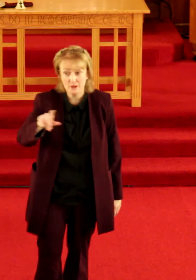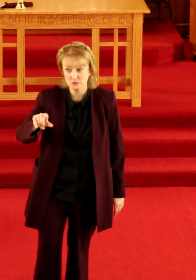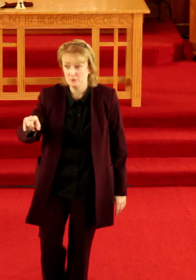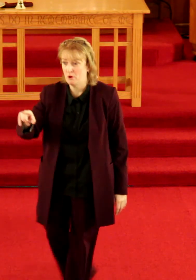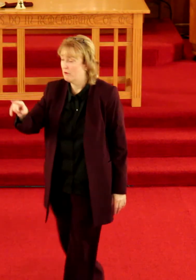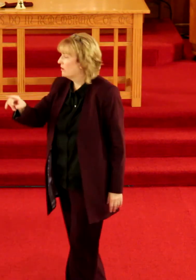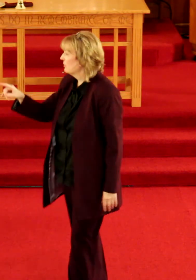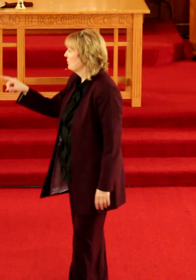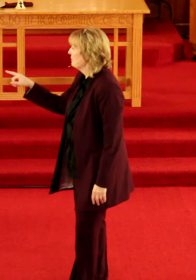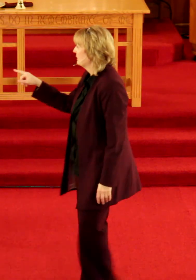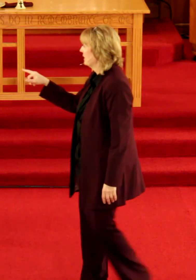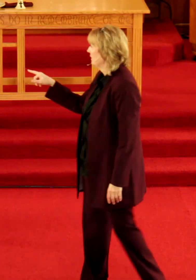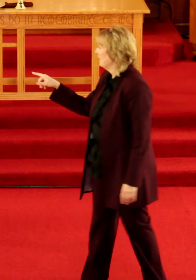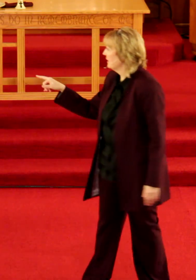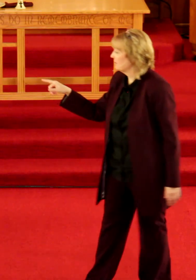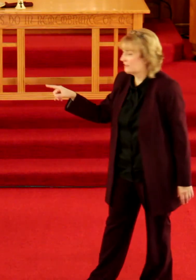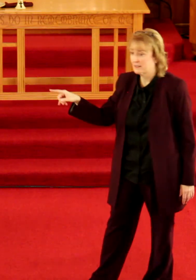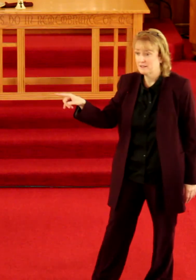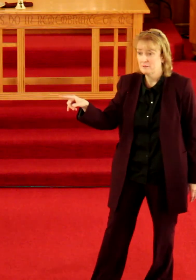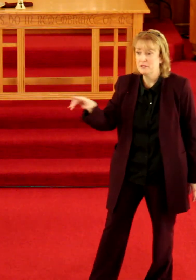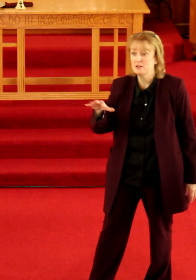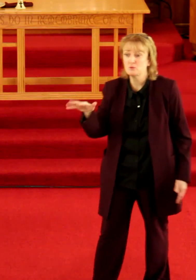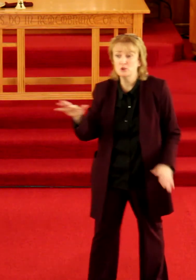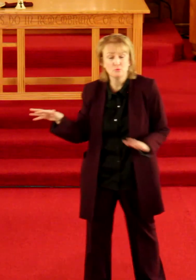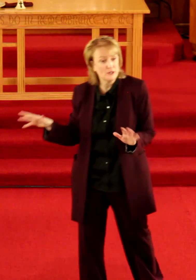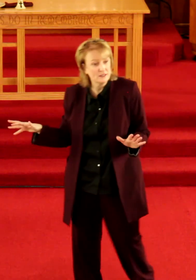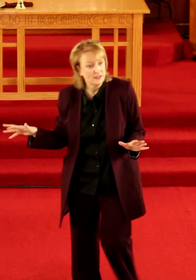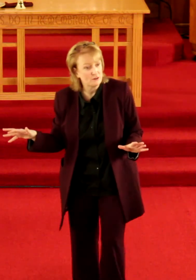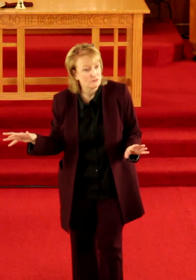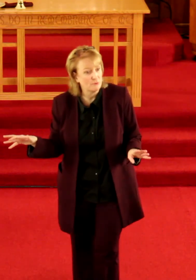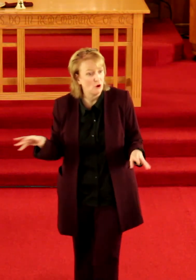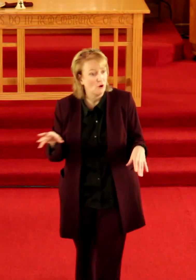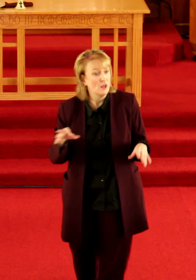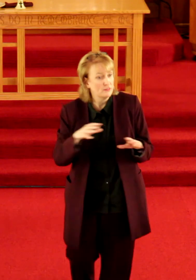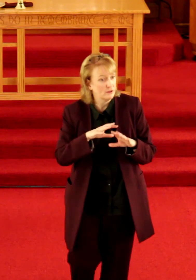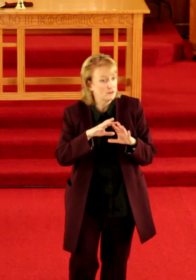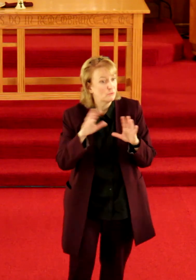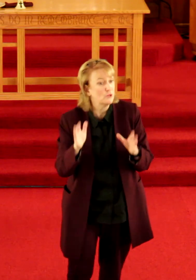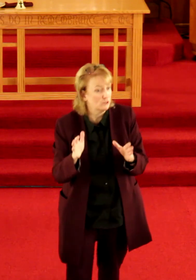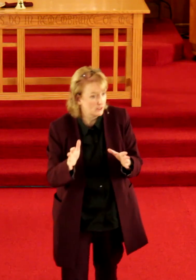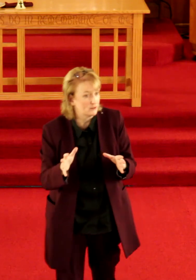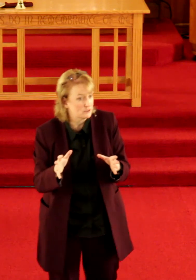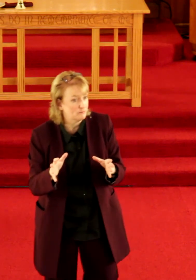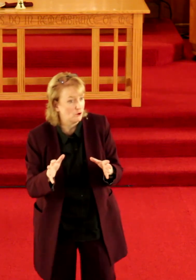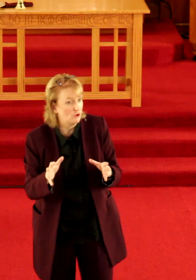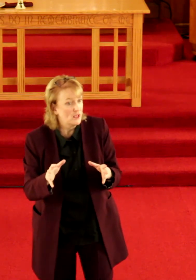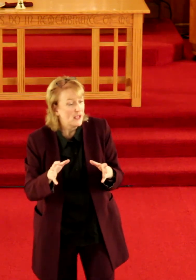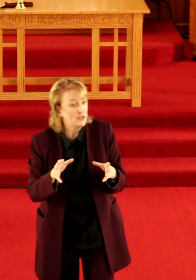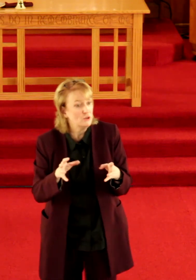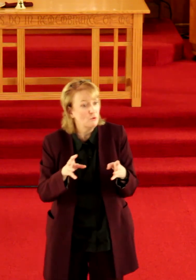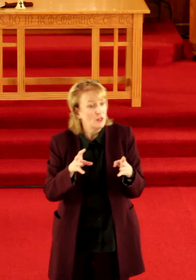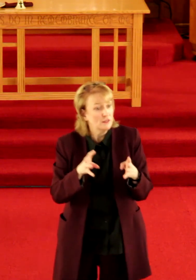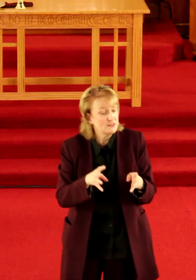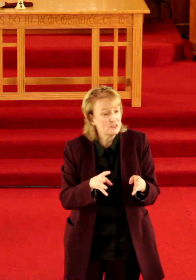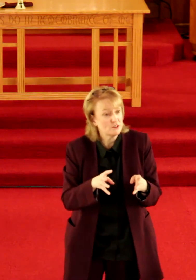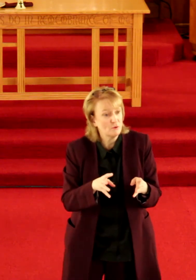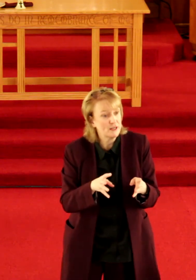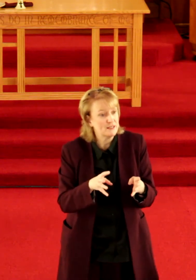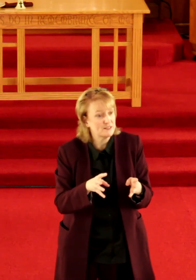apostle Paul thought about that a lot I think because when you read the letters of Paul the the real letters of Paul and you listen to what he's